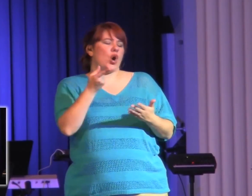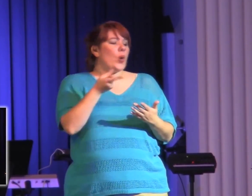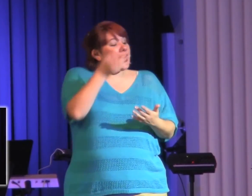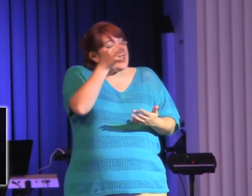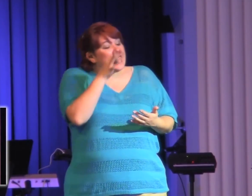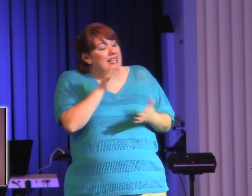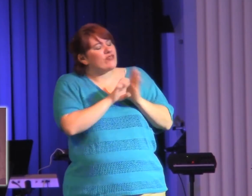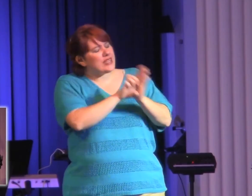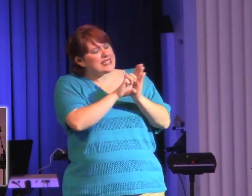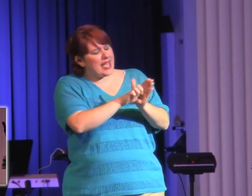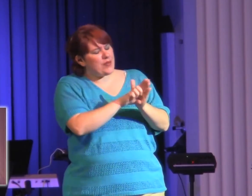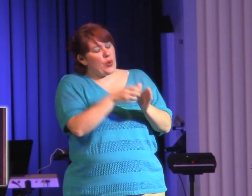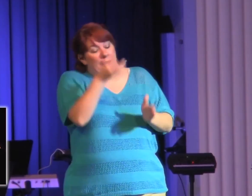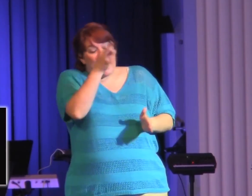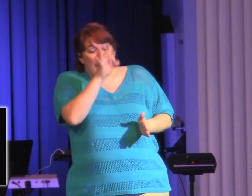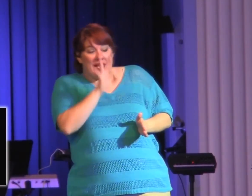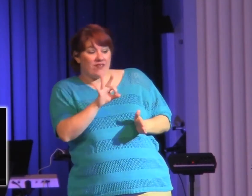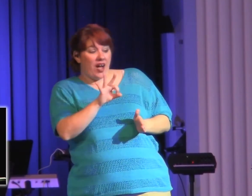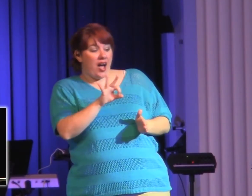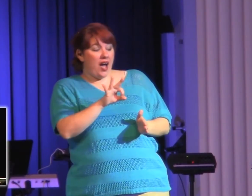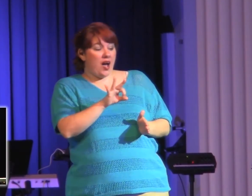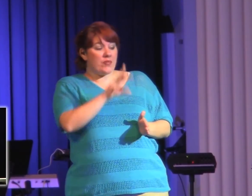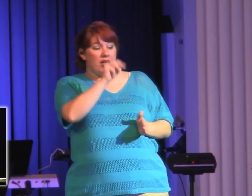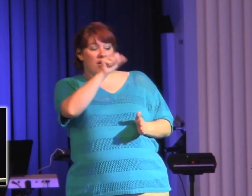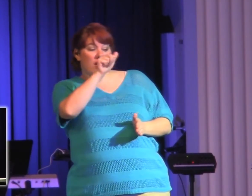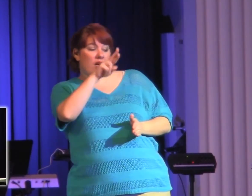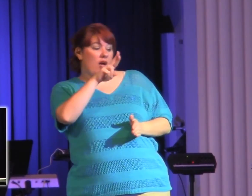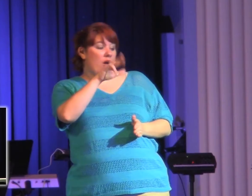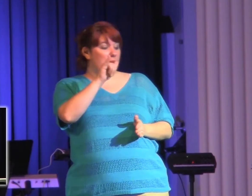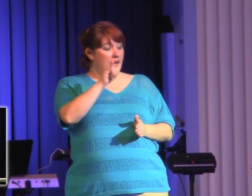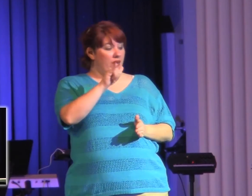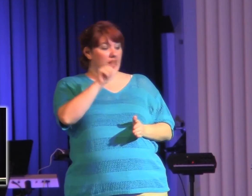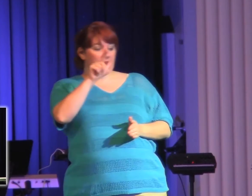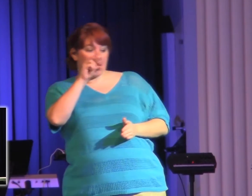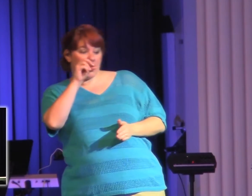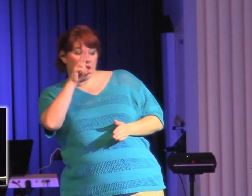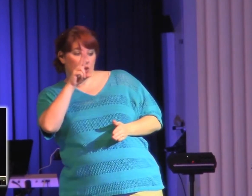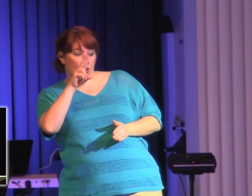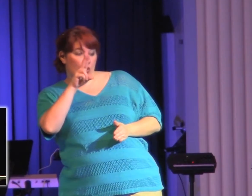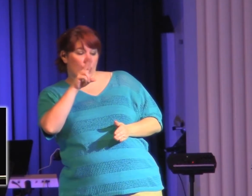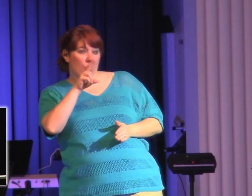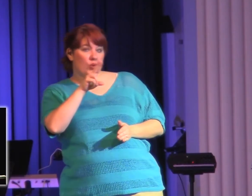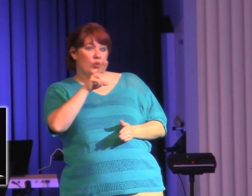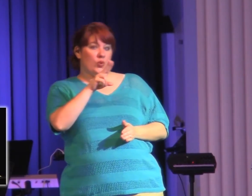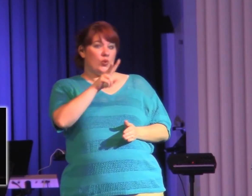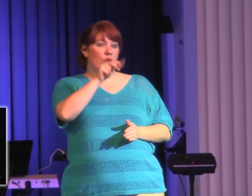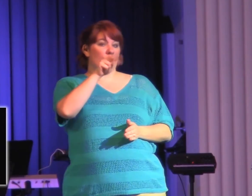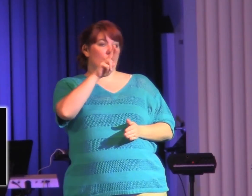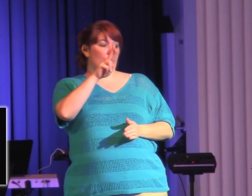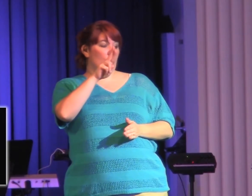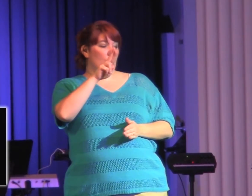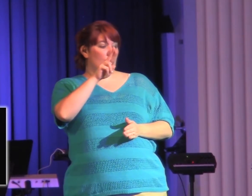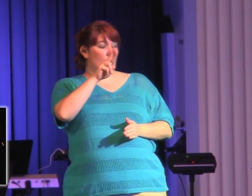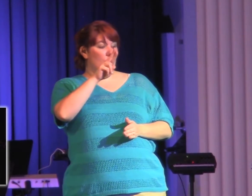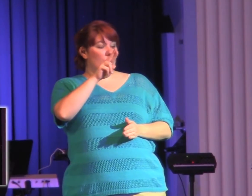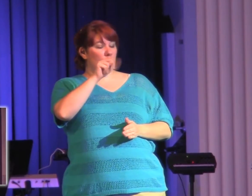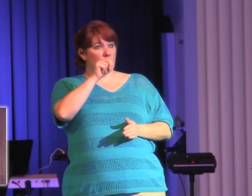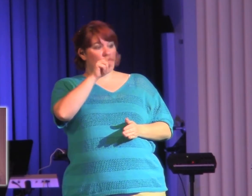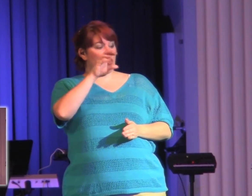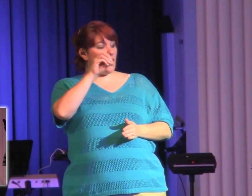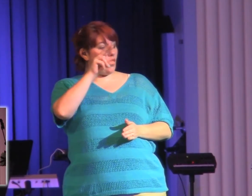event where I've got to run really fast, and I've got to jump and hit this thing, and I've got to twist, and I've got to land it,